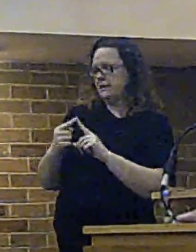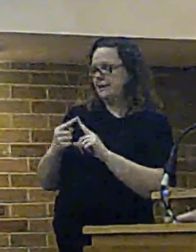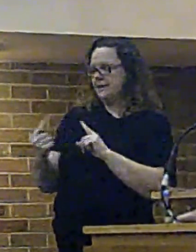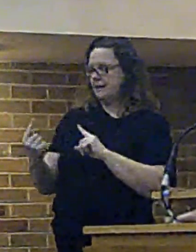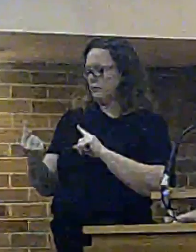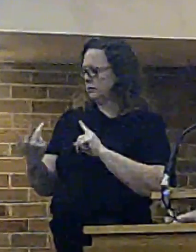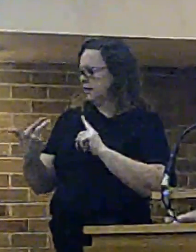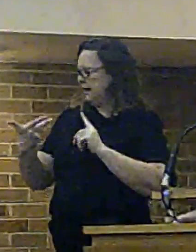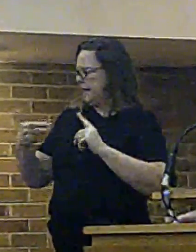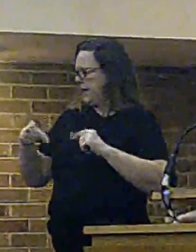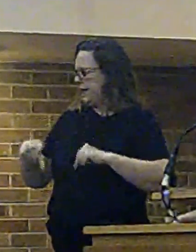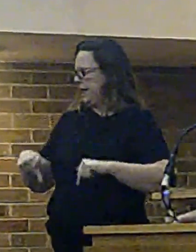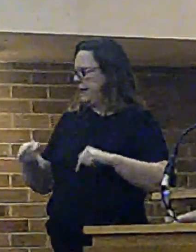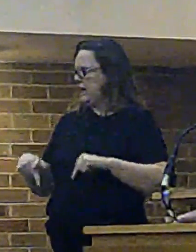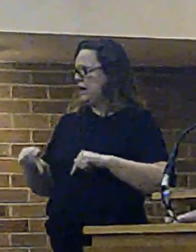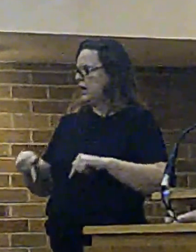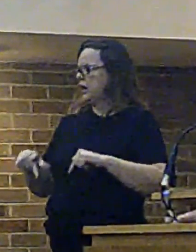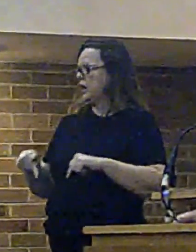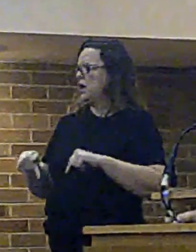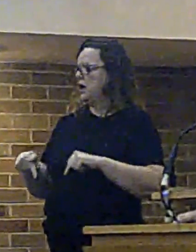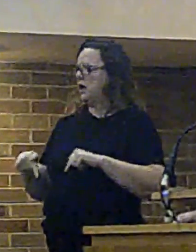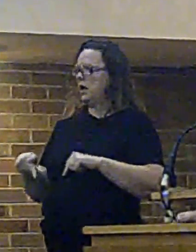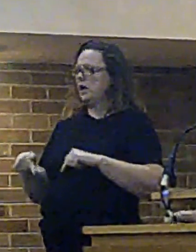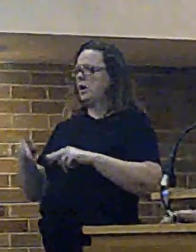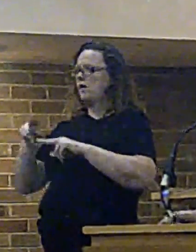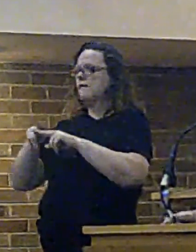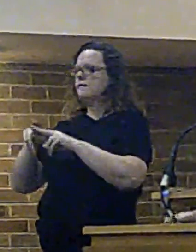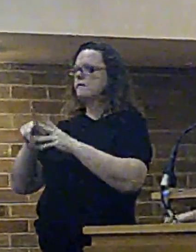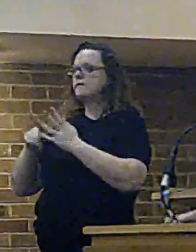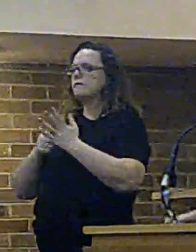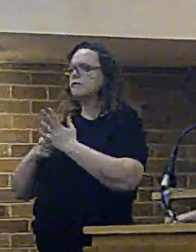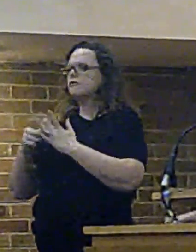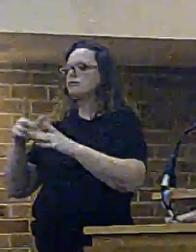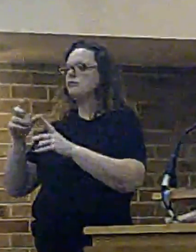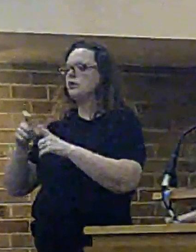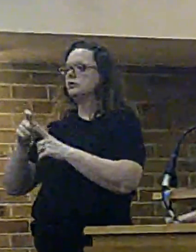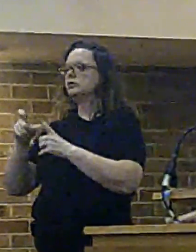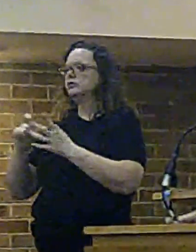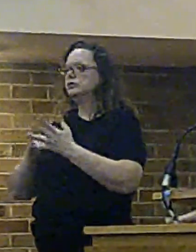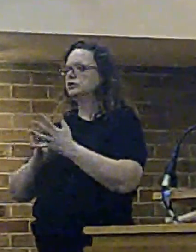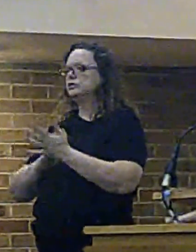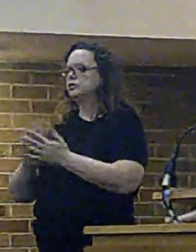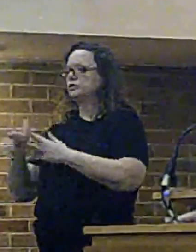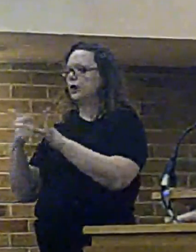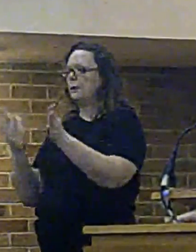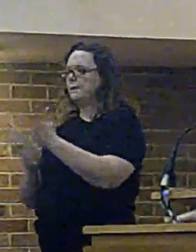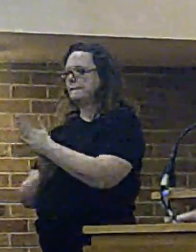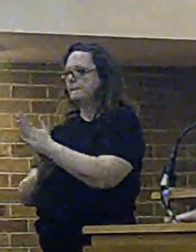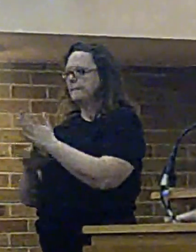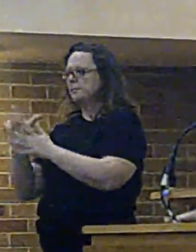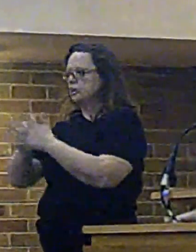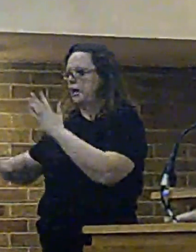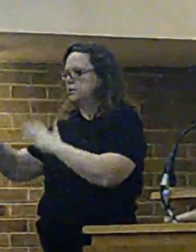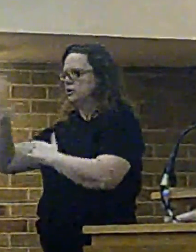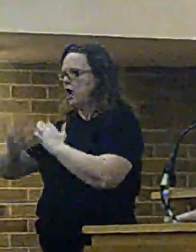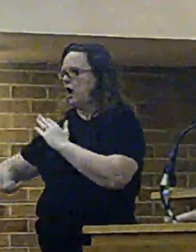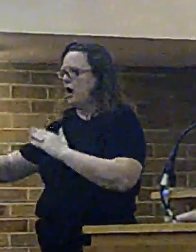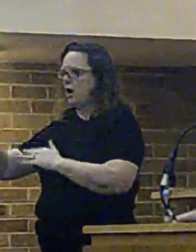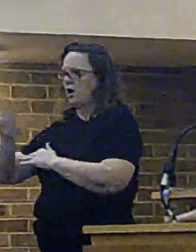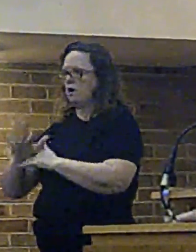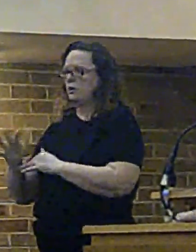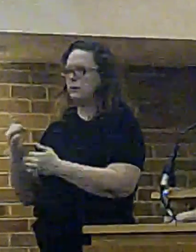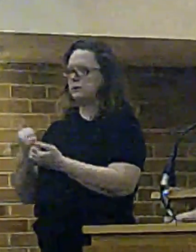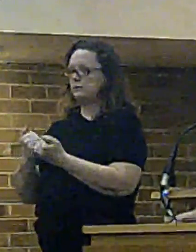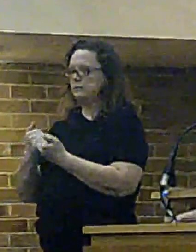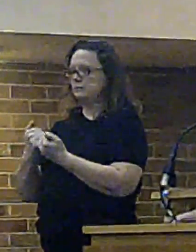to here is Frodgium and Cheshire and that's been long established what community retained is is members